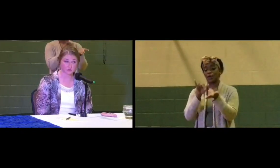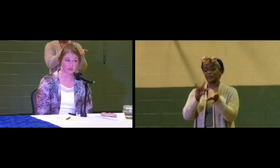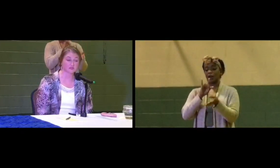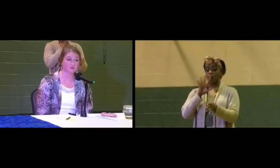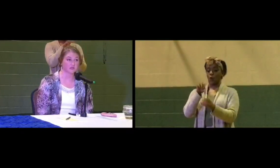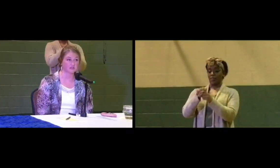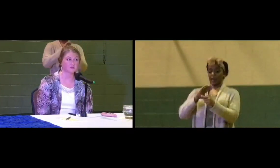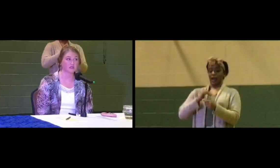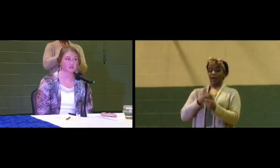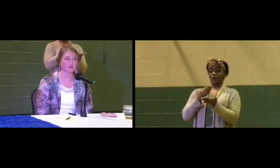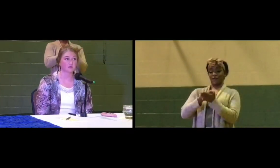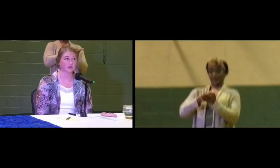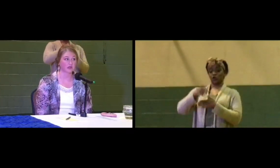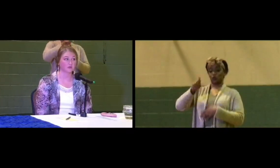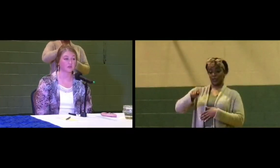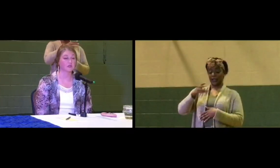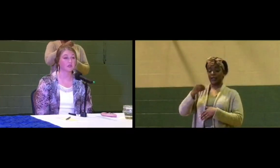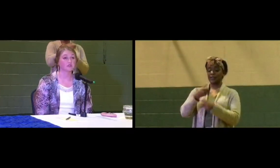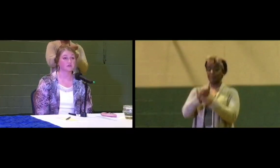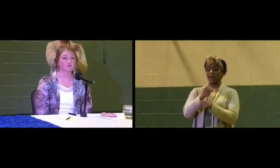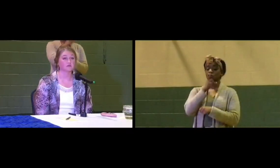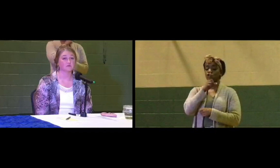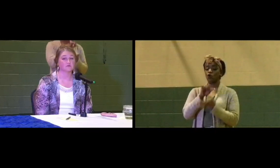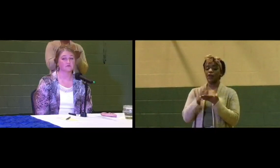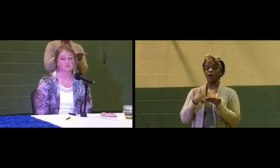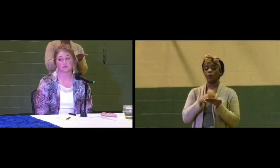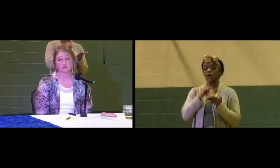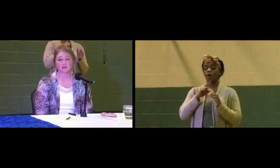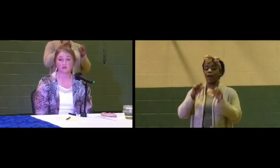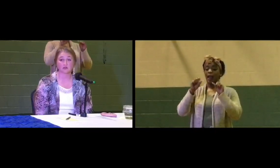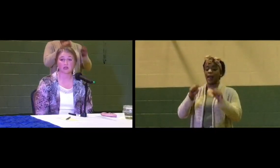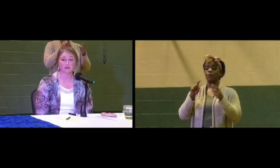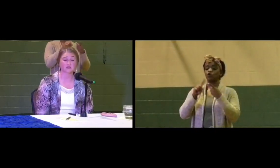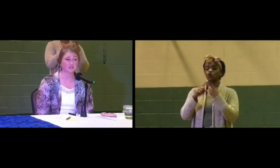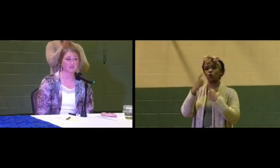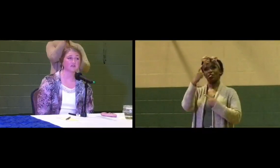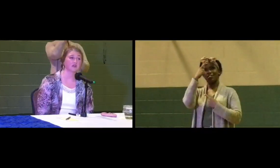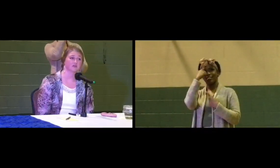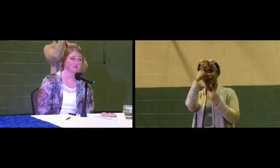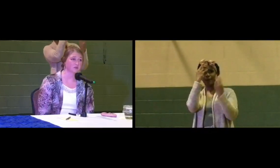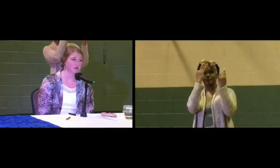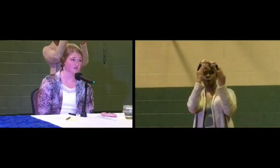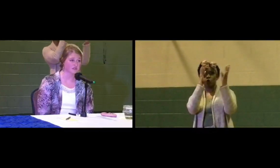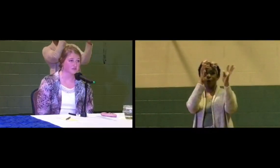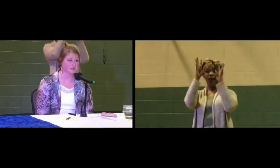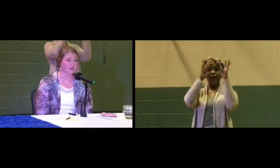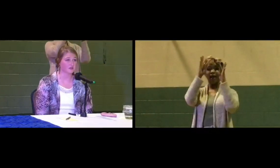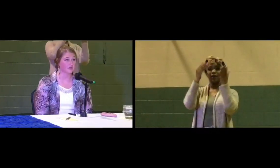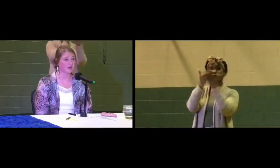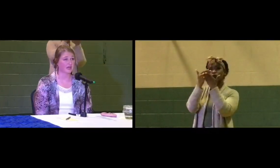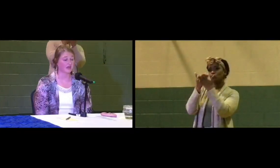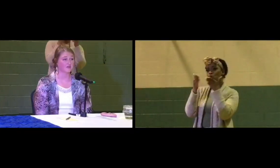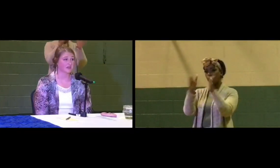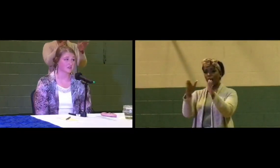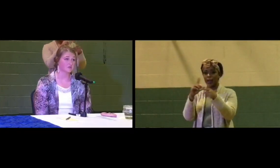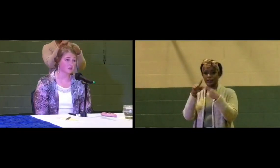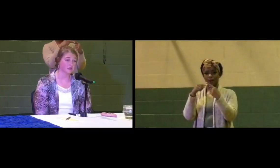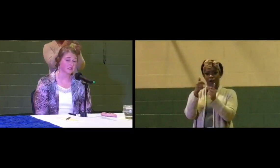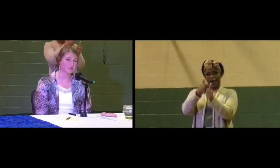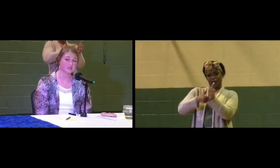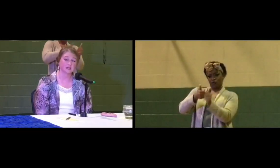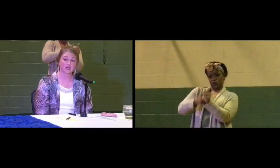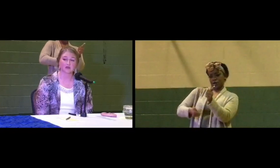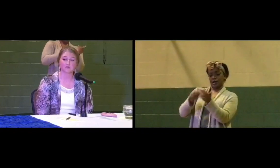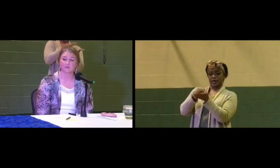financial means, and we need to make sure that we are able to think creatively and innovatively about every single dollar that we have as a